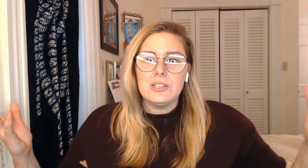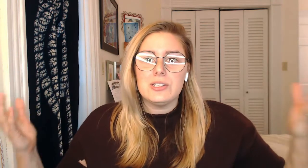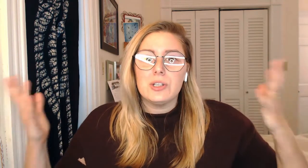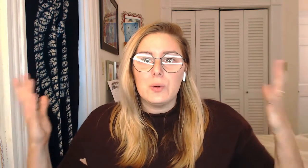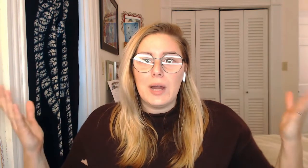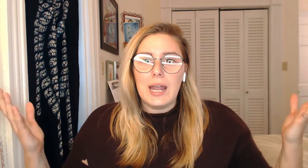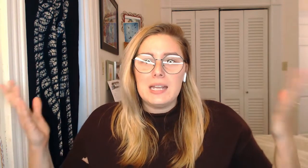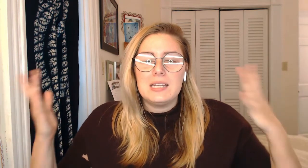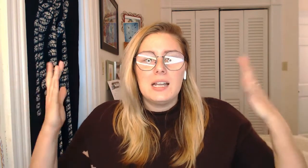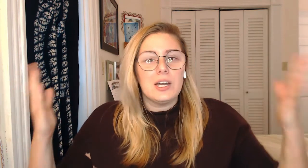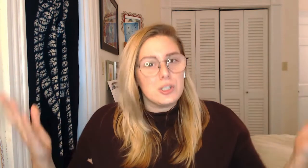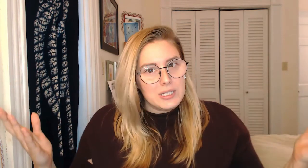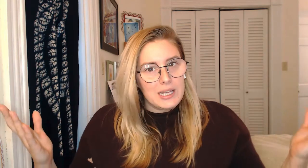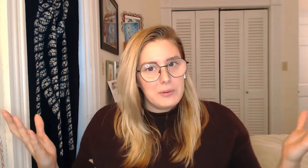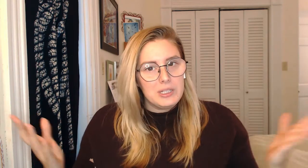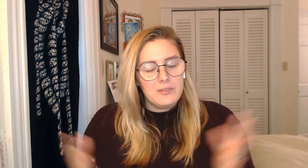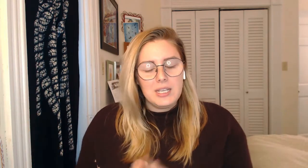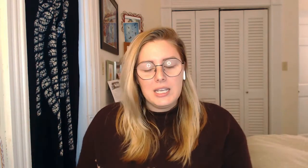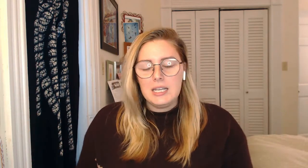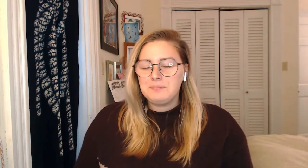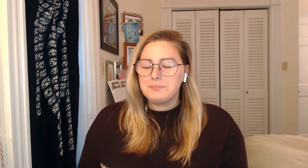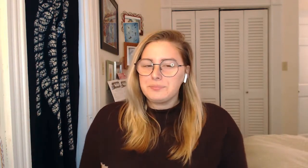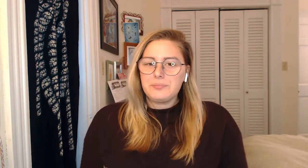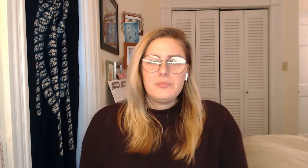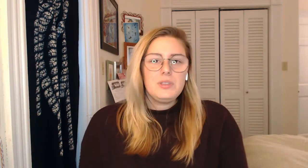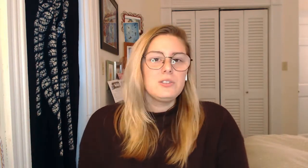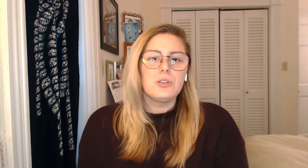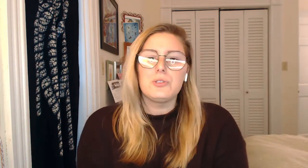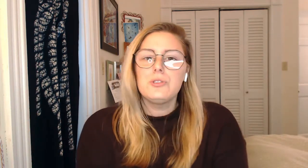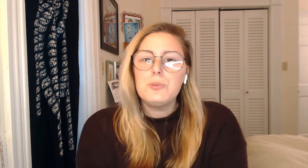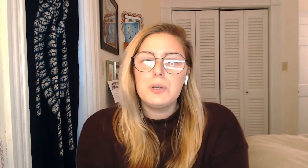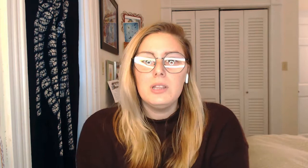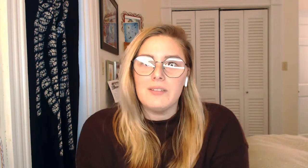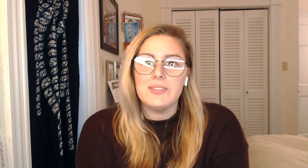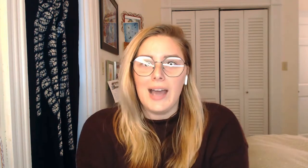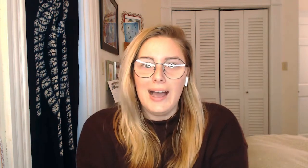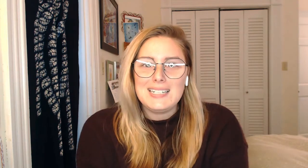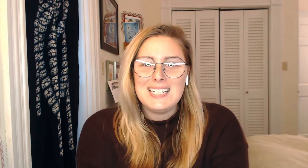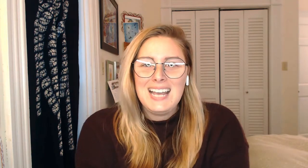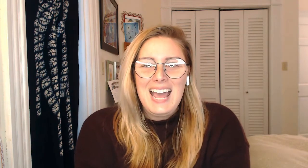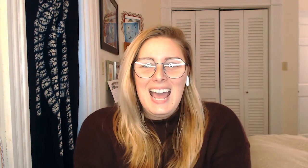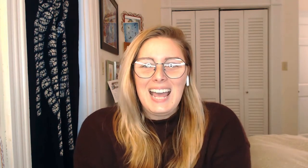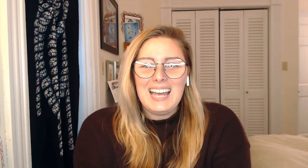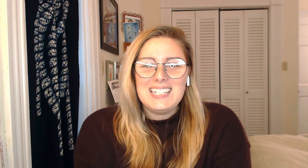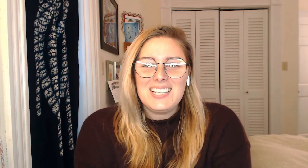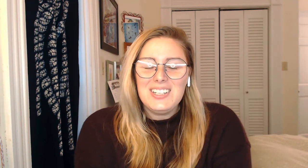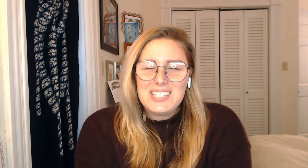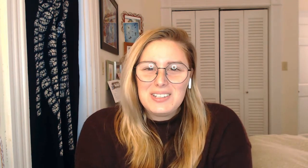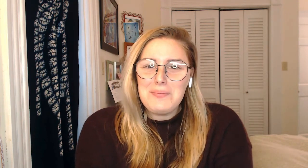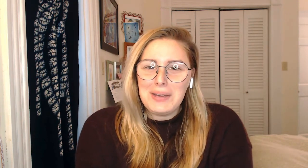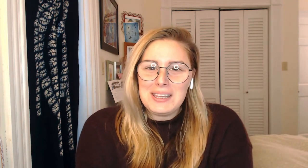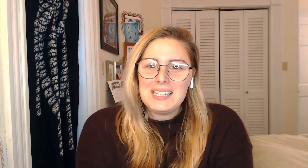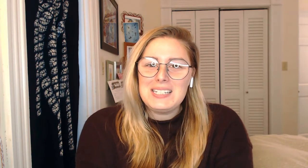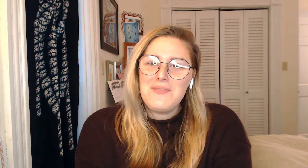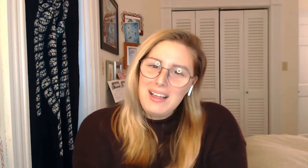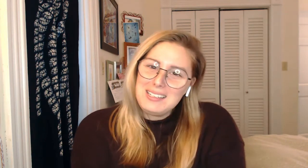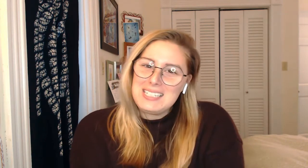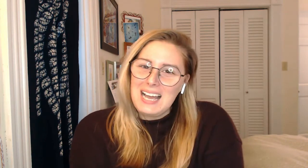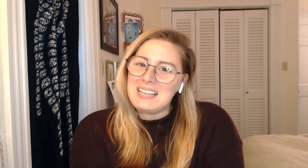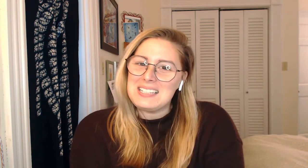great country that we're living in. So super love that. And it's also the month that is Valentine's